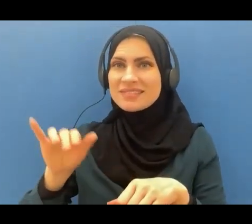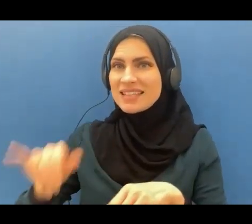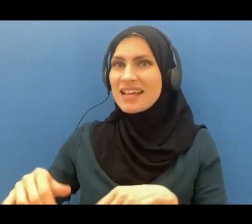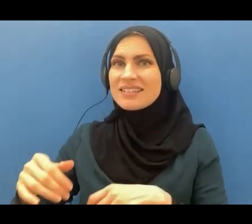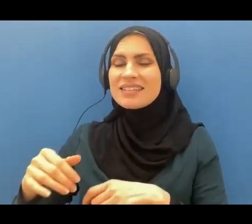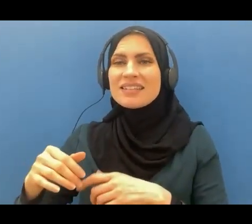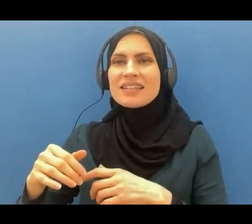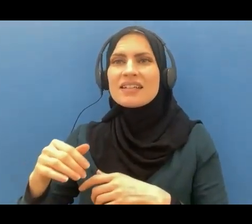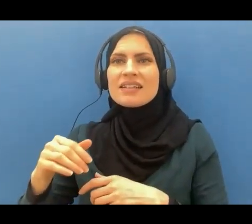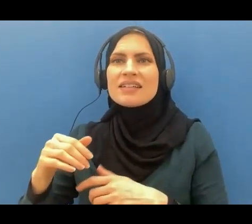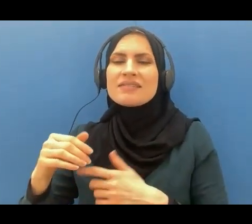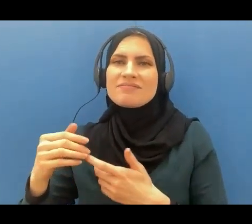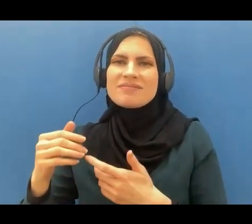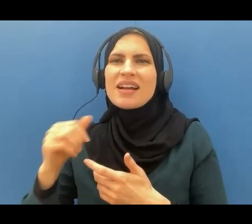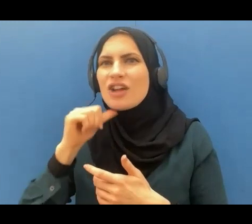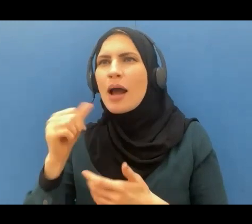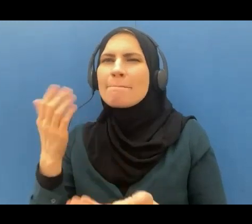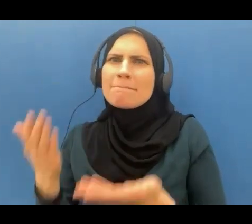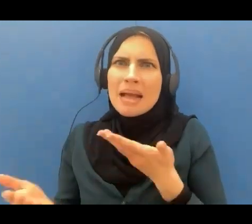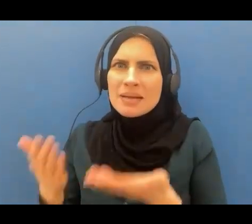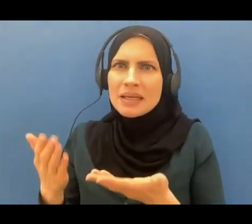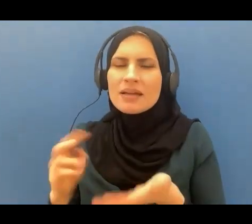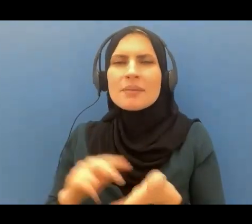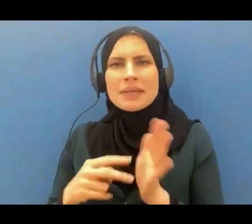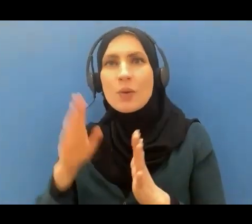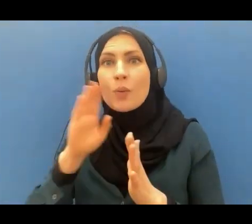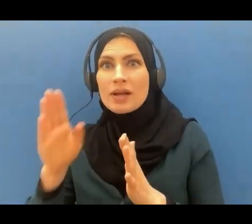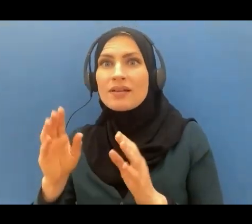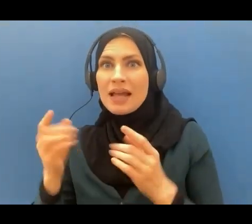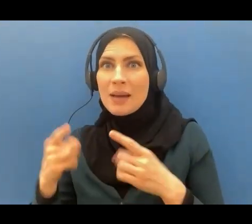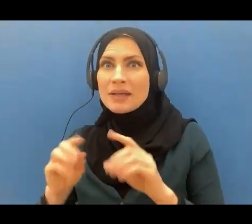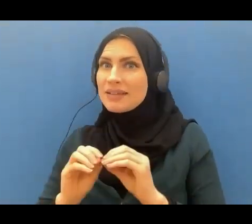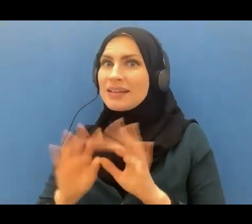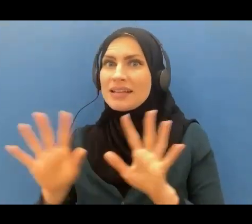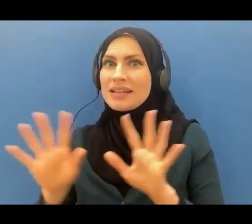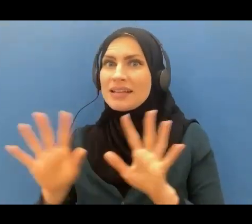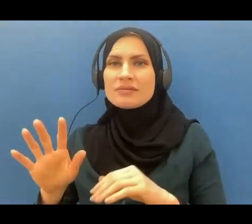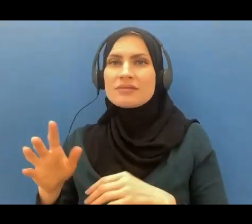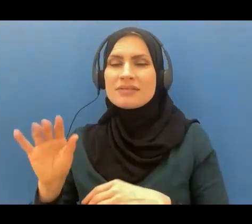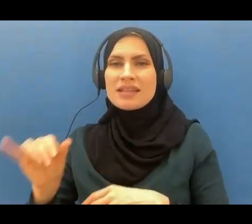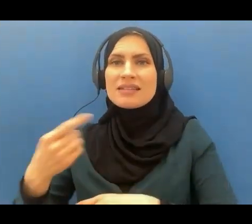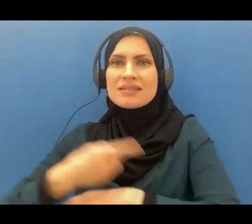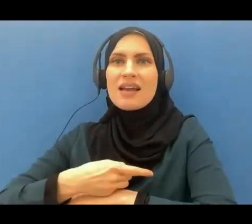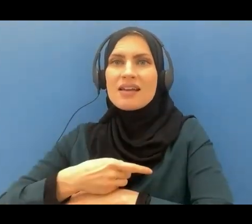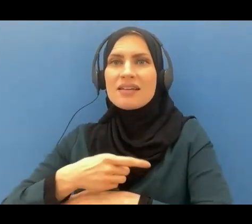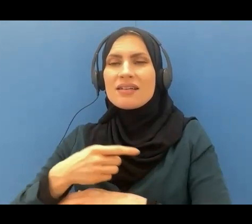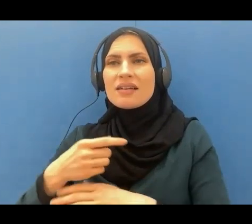prospect this is a clear day with certain action plan